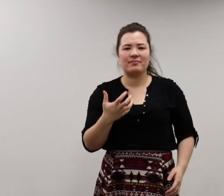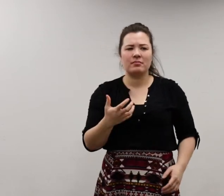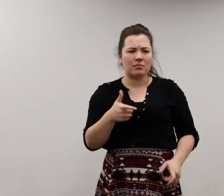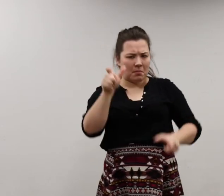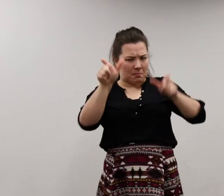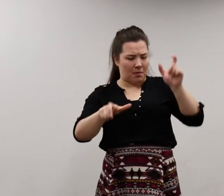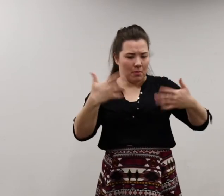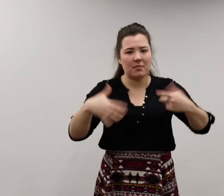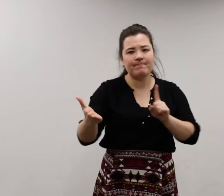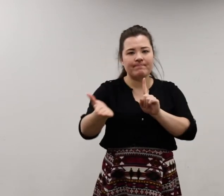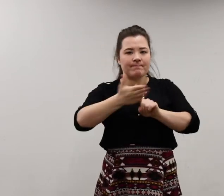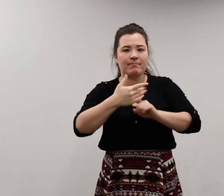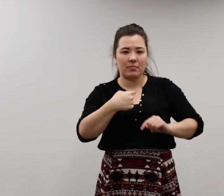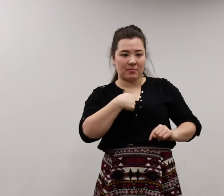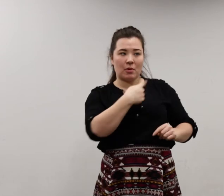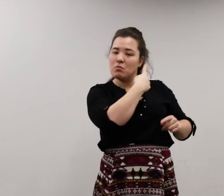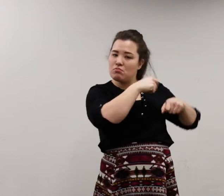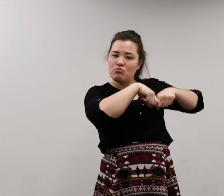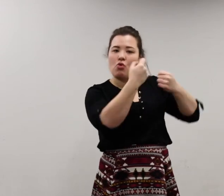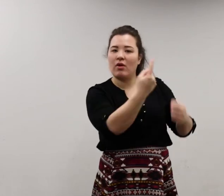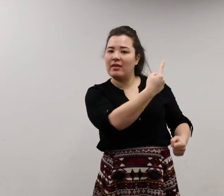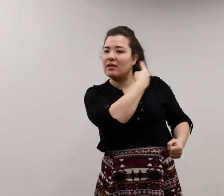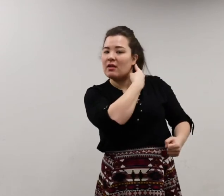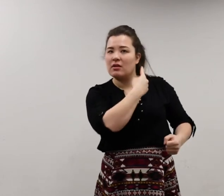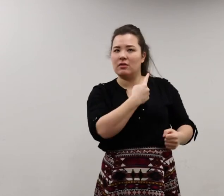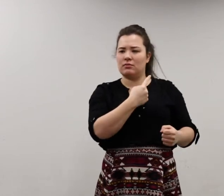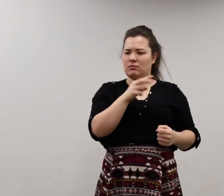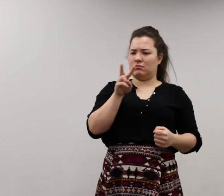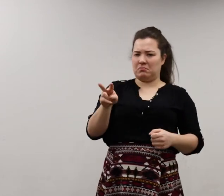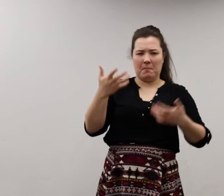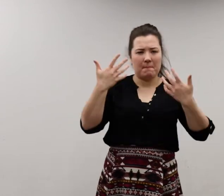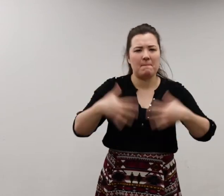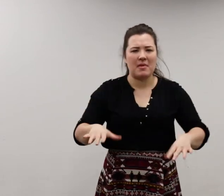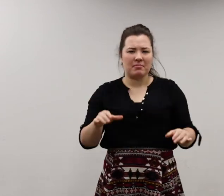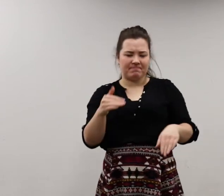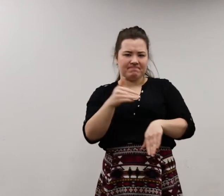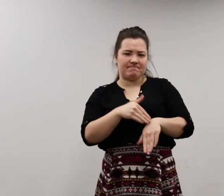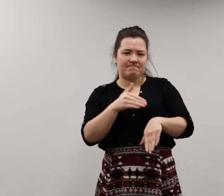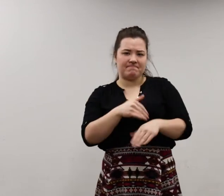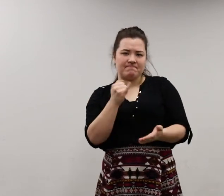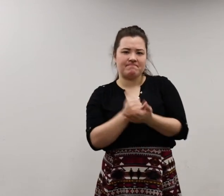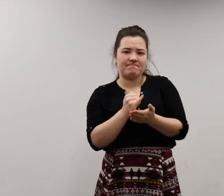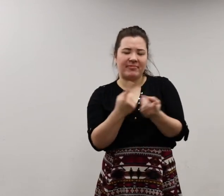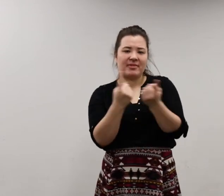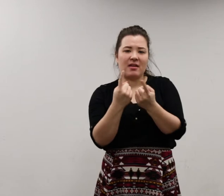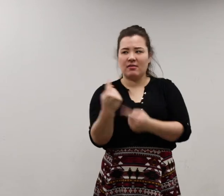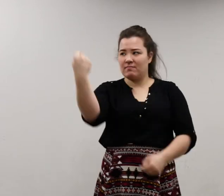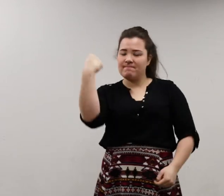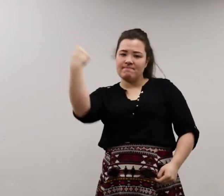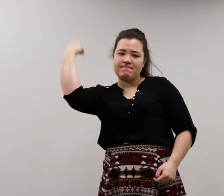Even though they see my broken ears and say that I must have done wrong in my past life.